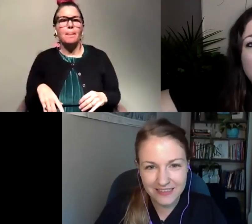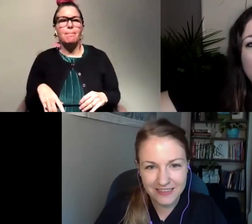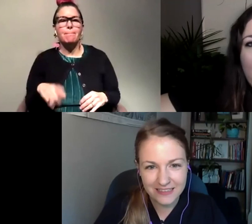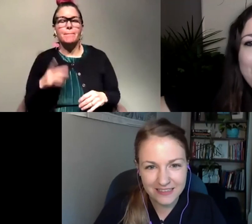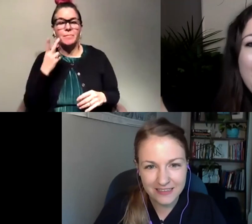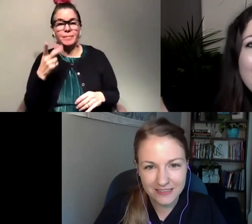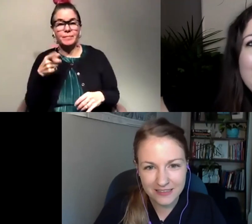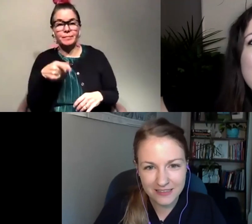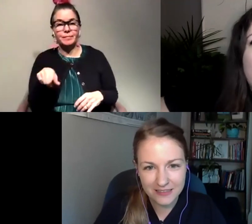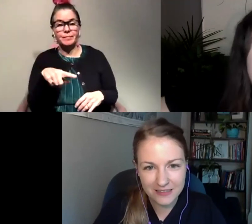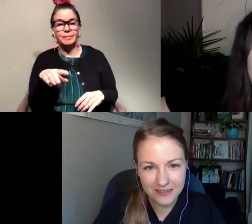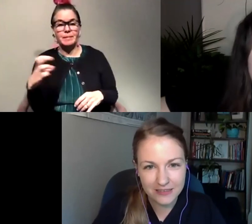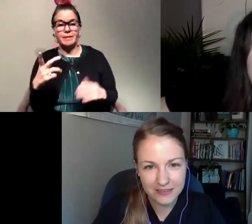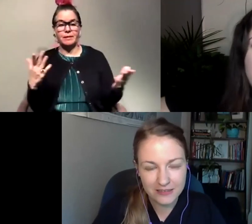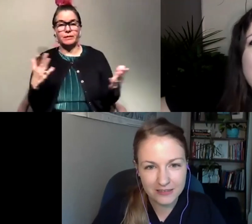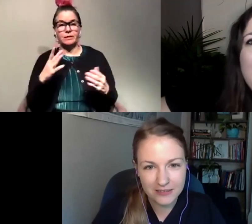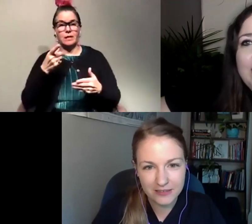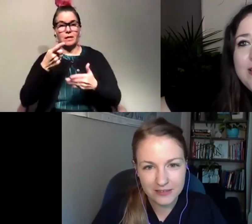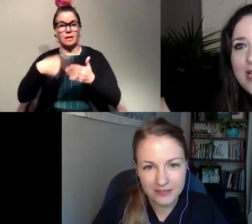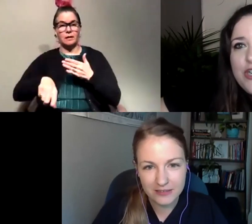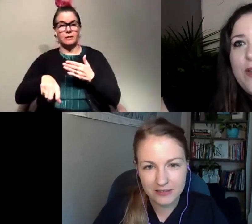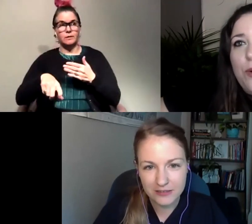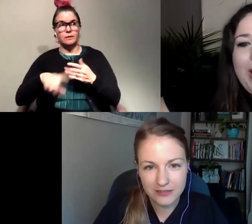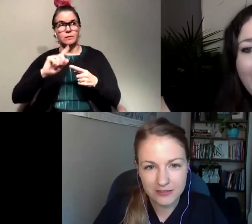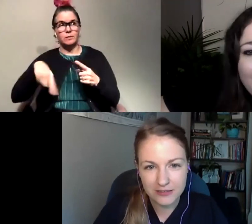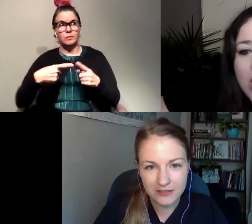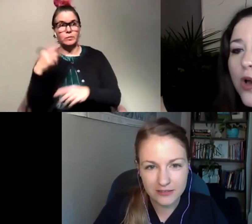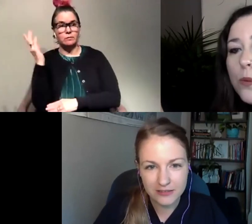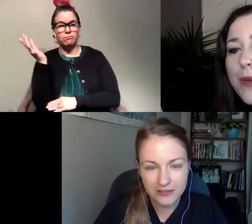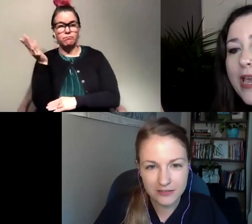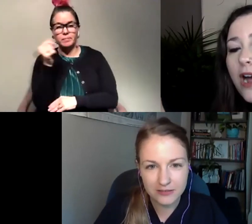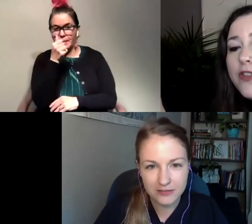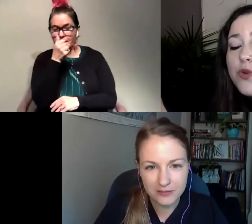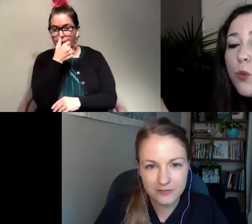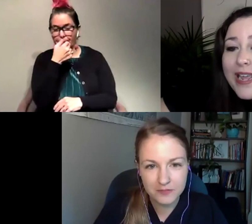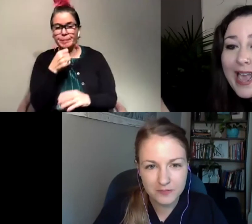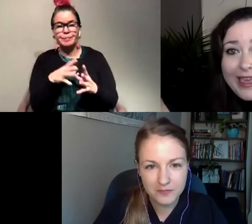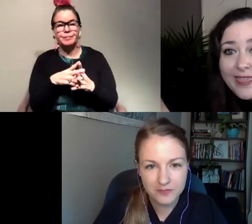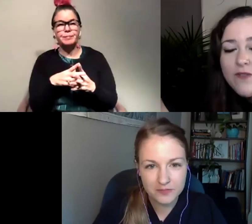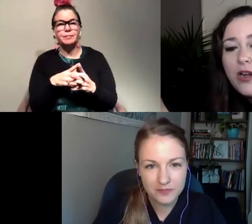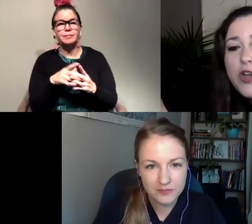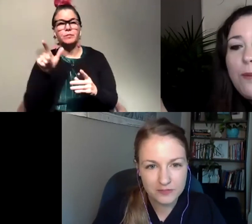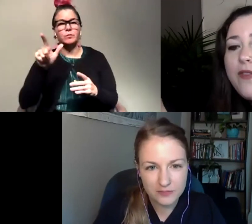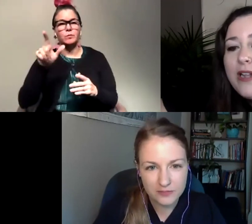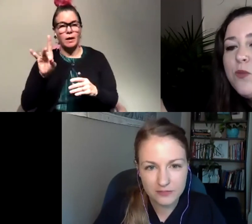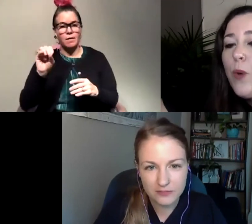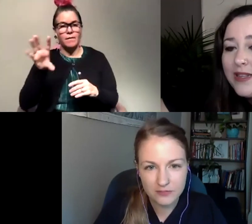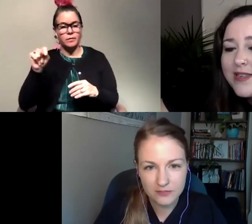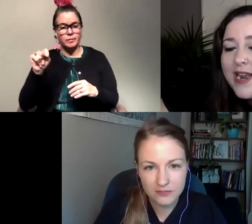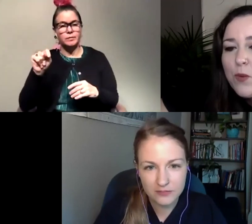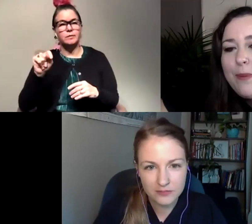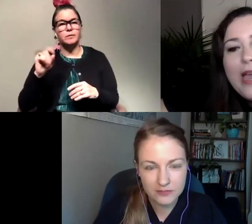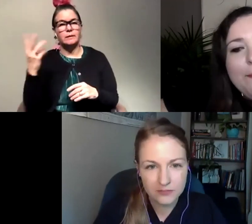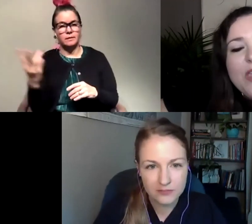see you back here next week. The next session that we'll be having will be on the 28th of October. That's